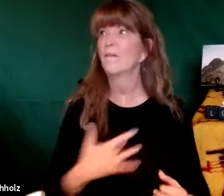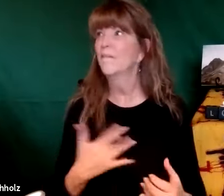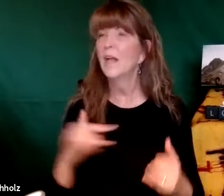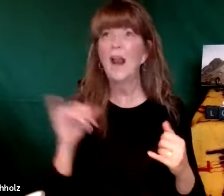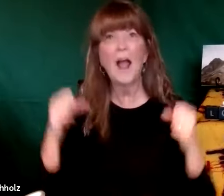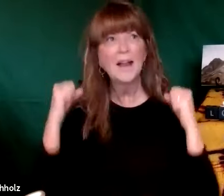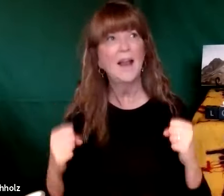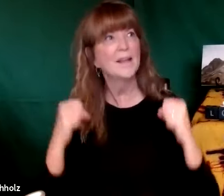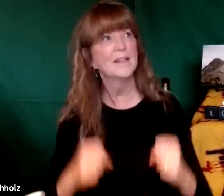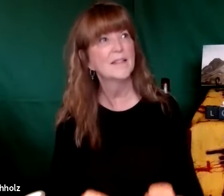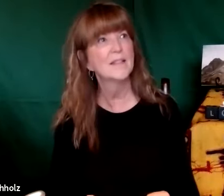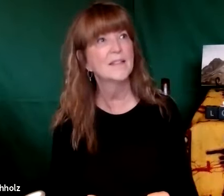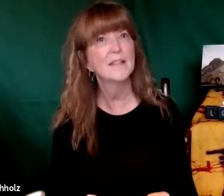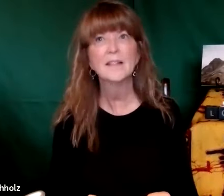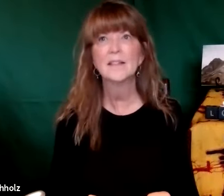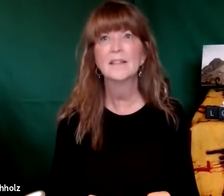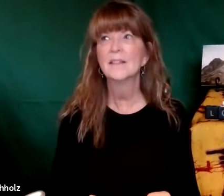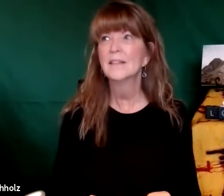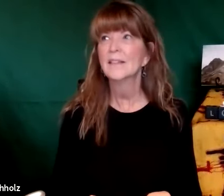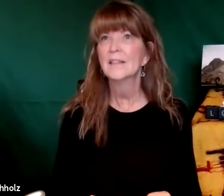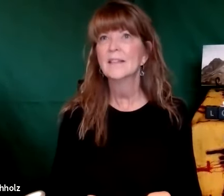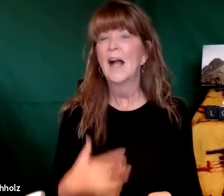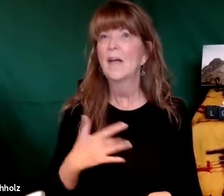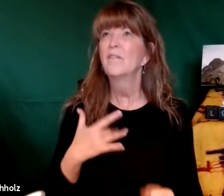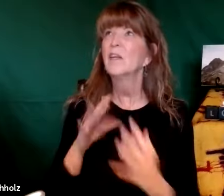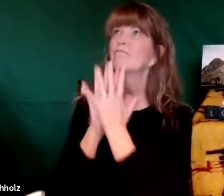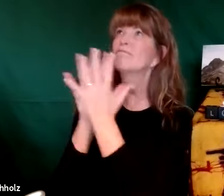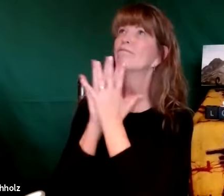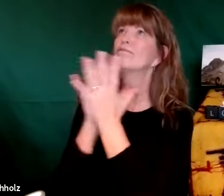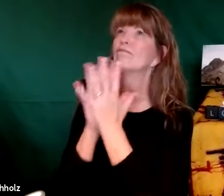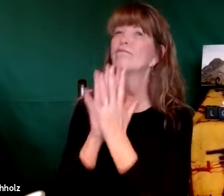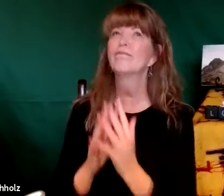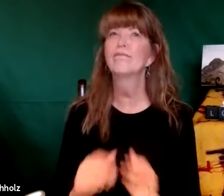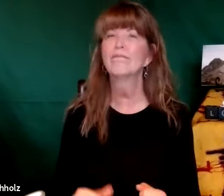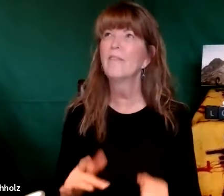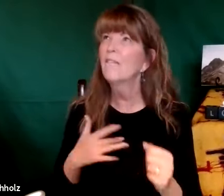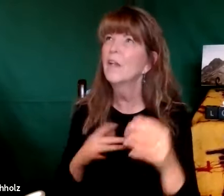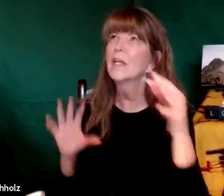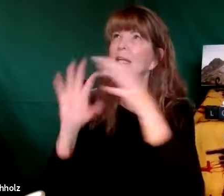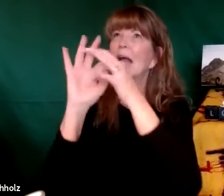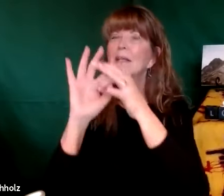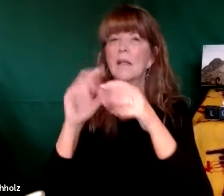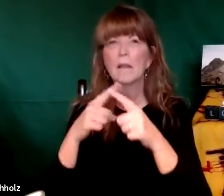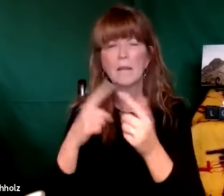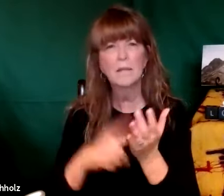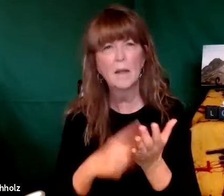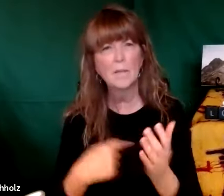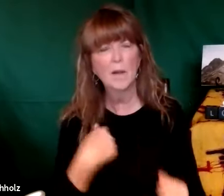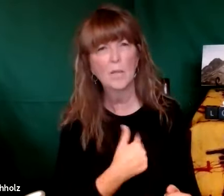and when we do we feel spiritually uplifted we feel the presence of God we feel a